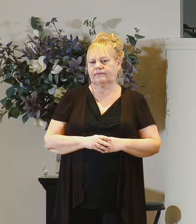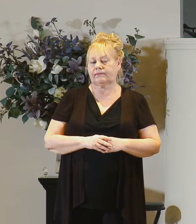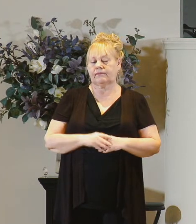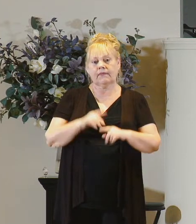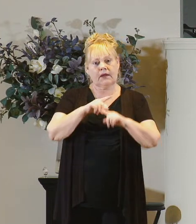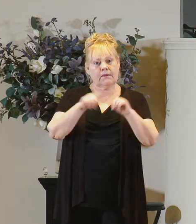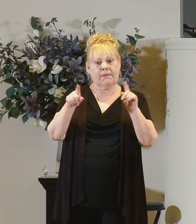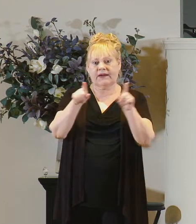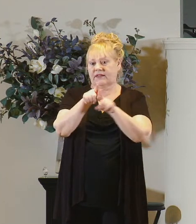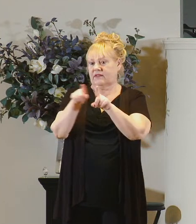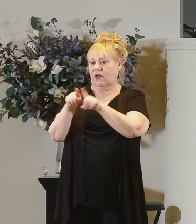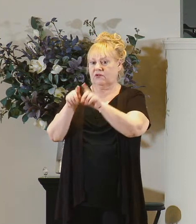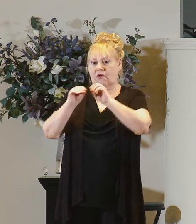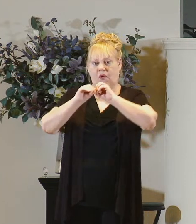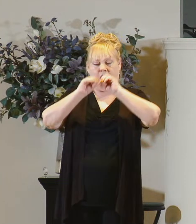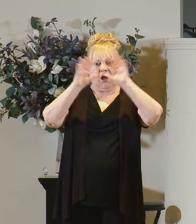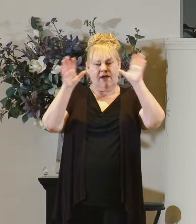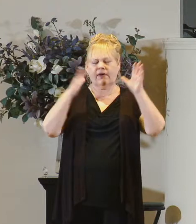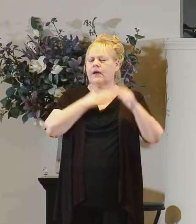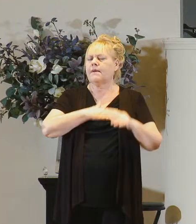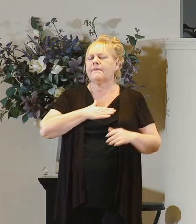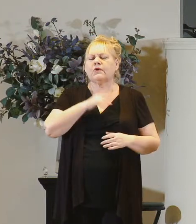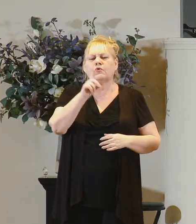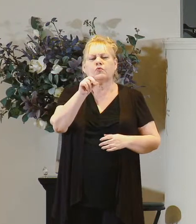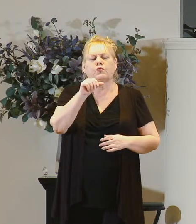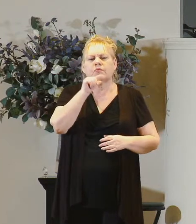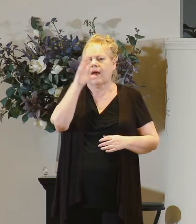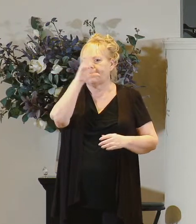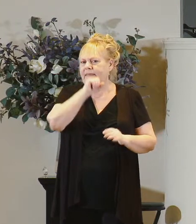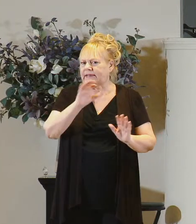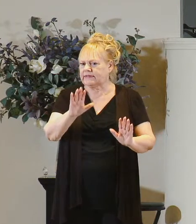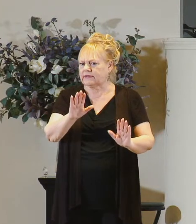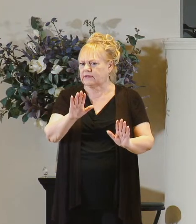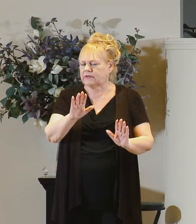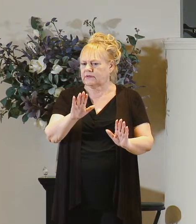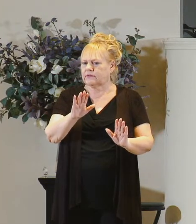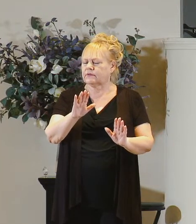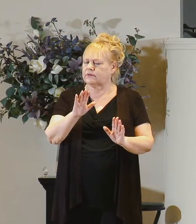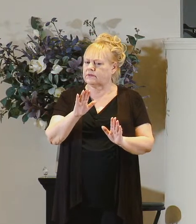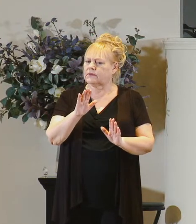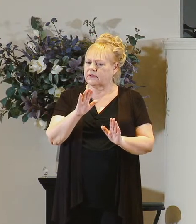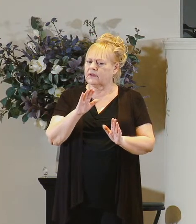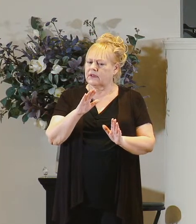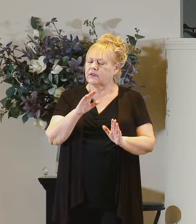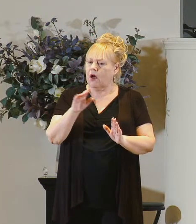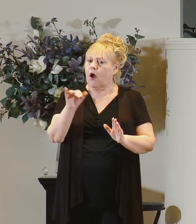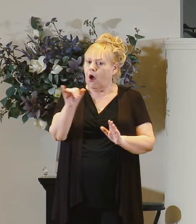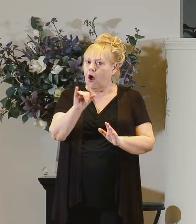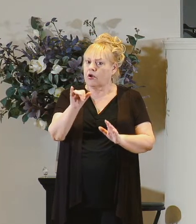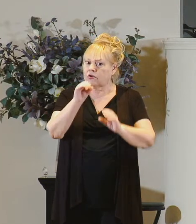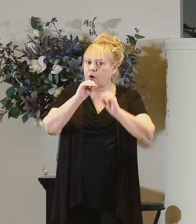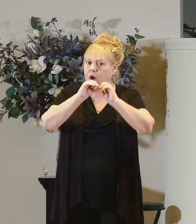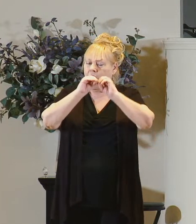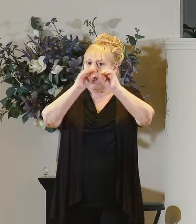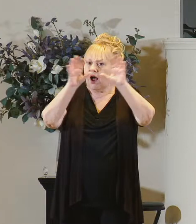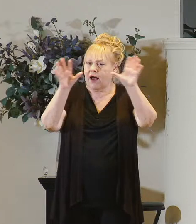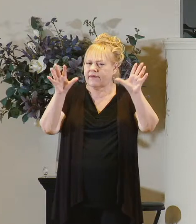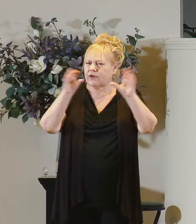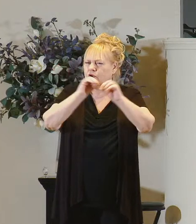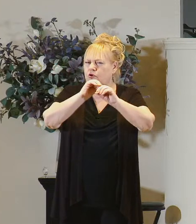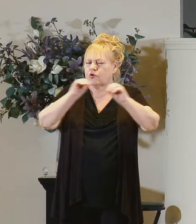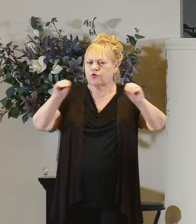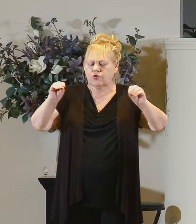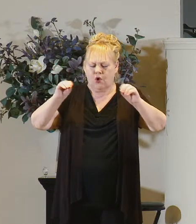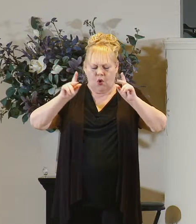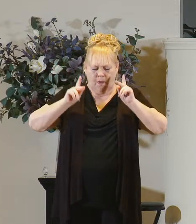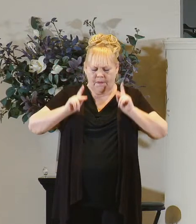but it is also obvious and please do not miss this it is also obvious that no human